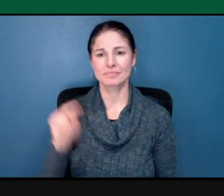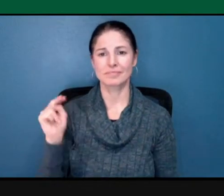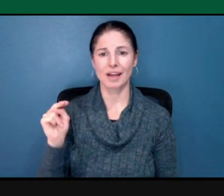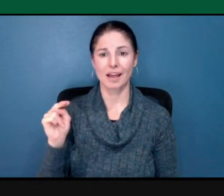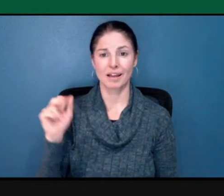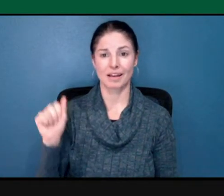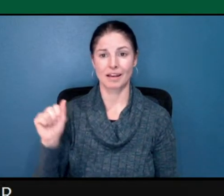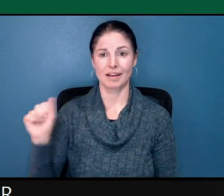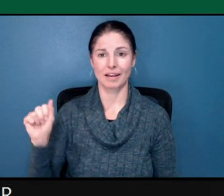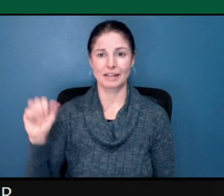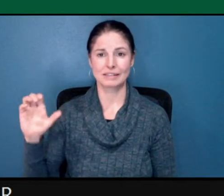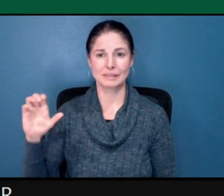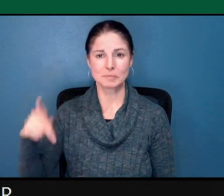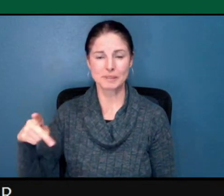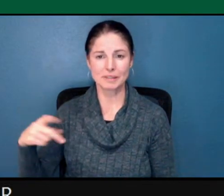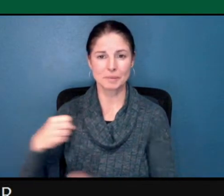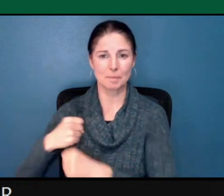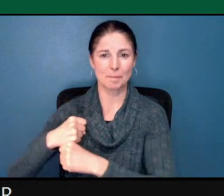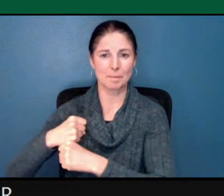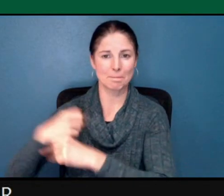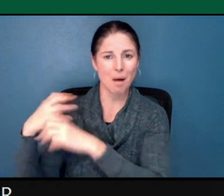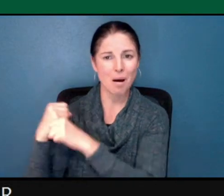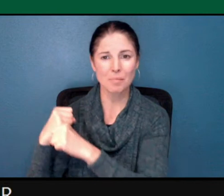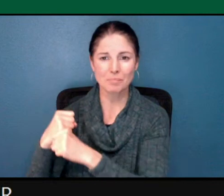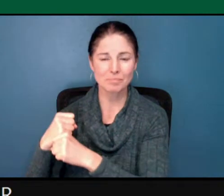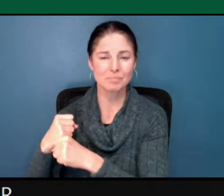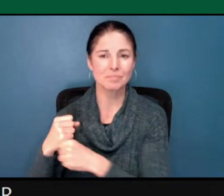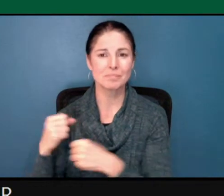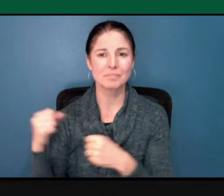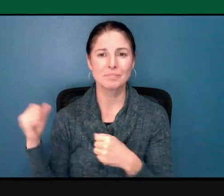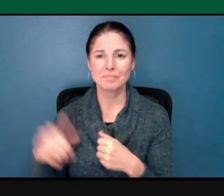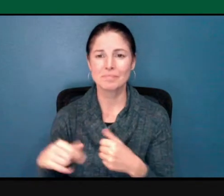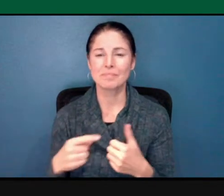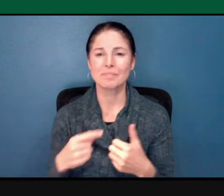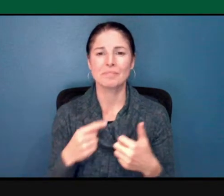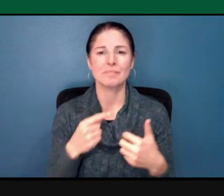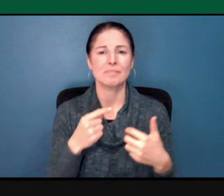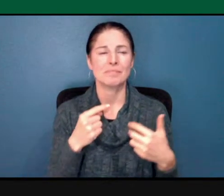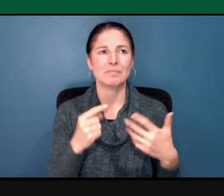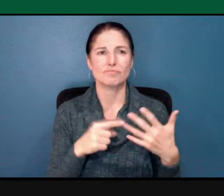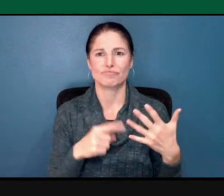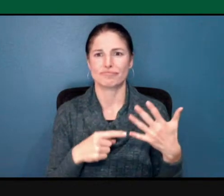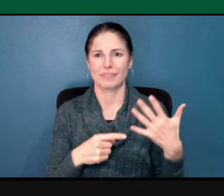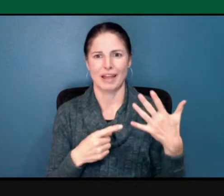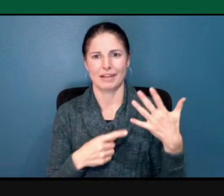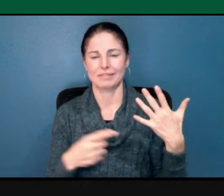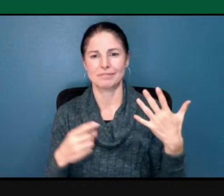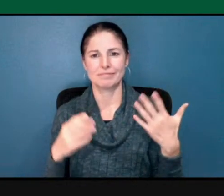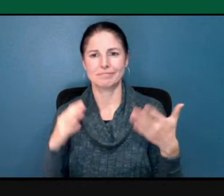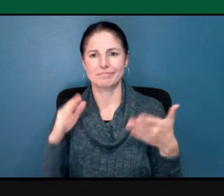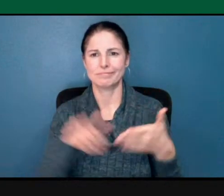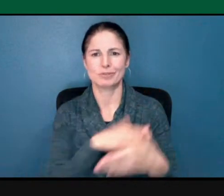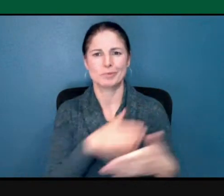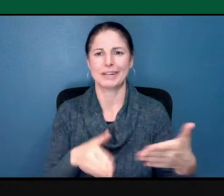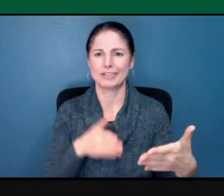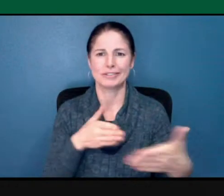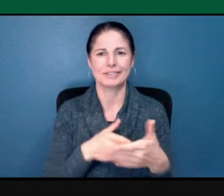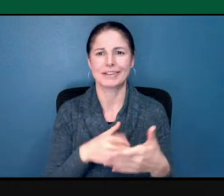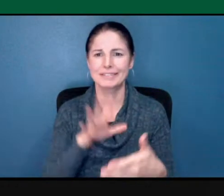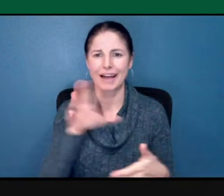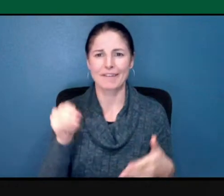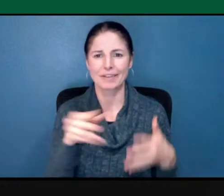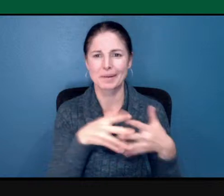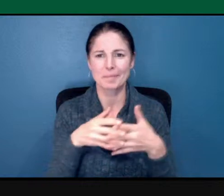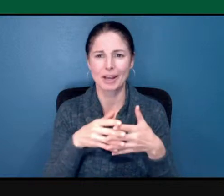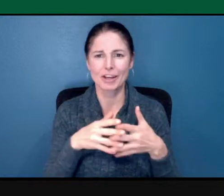and the never-ending discrimination against African Americans, whether